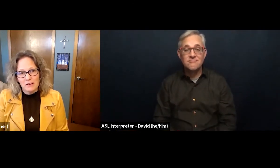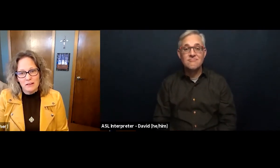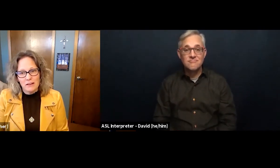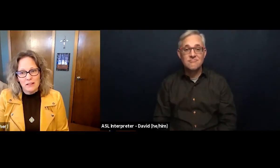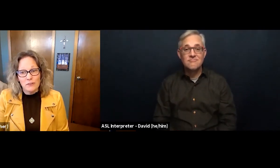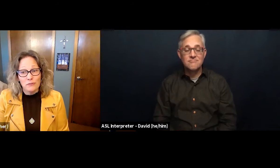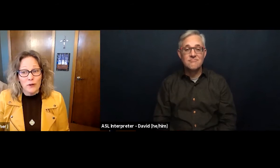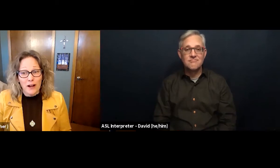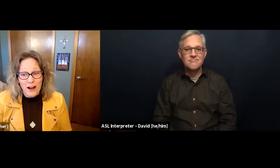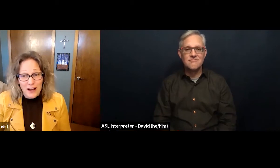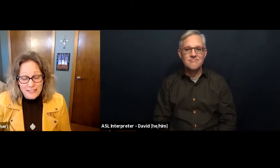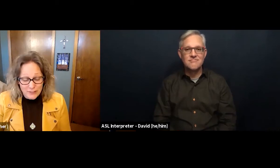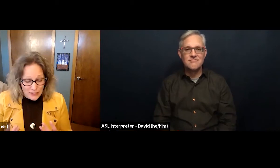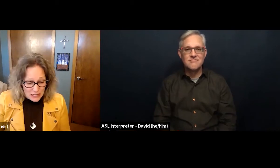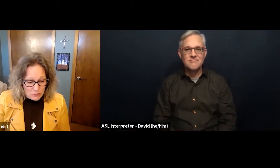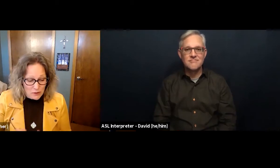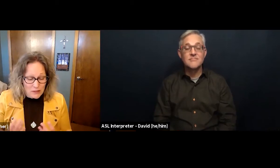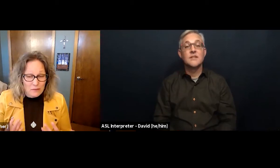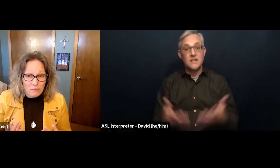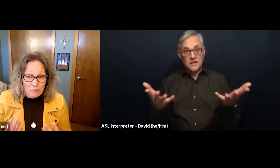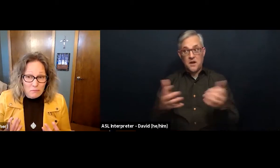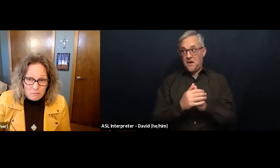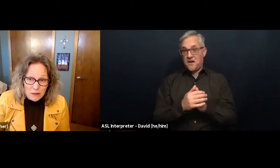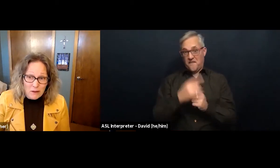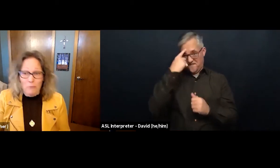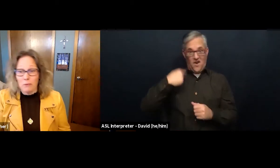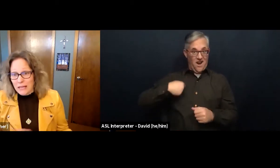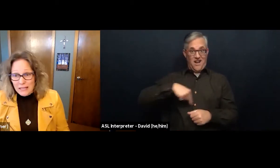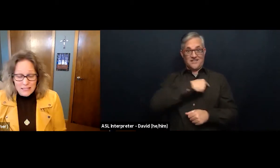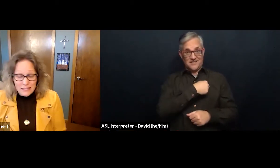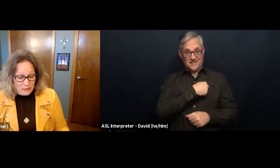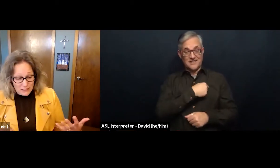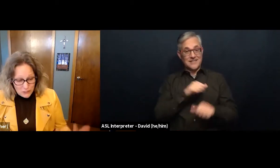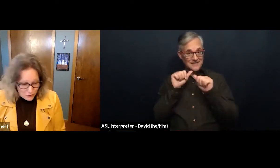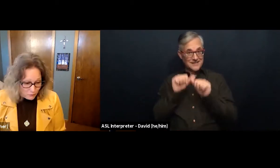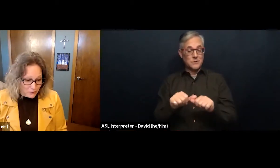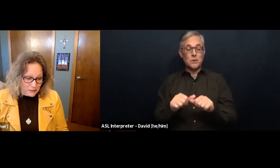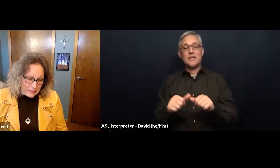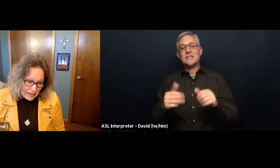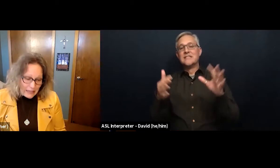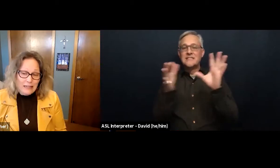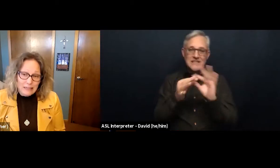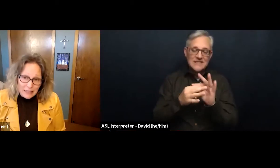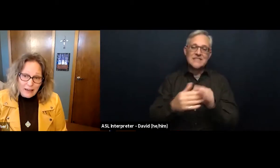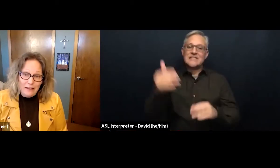So for us to keep bringing this message to the world again and again,